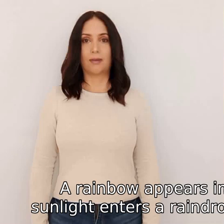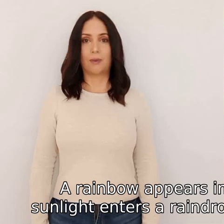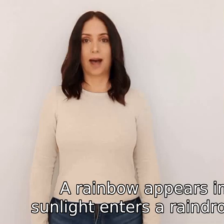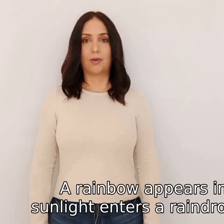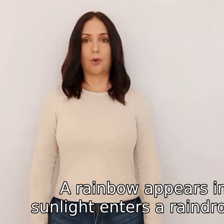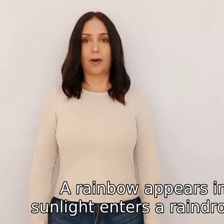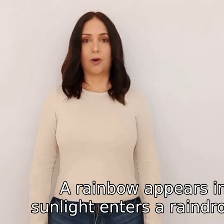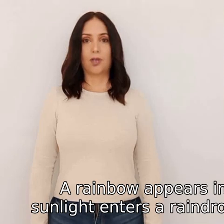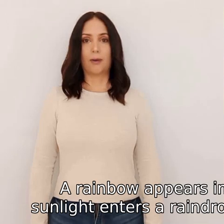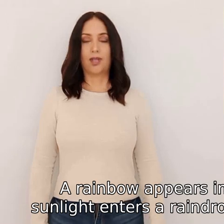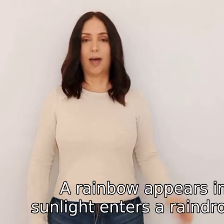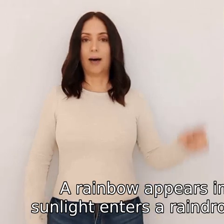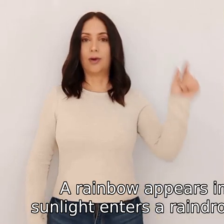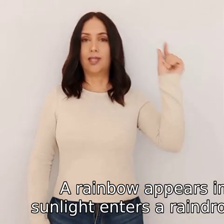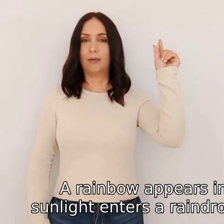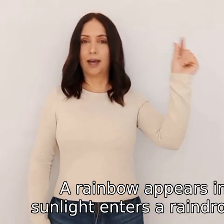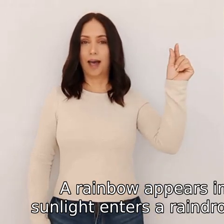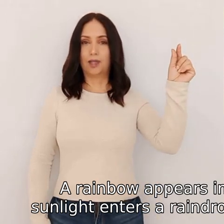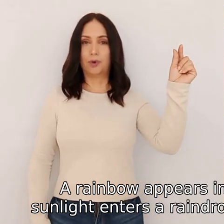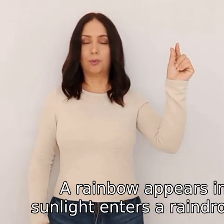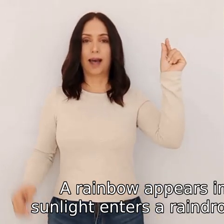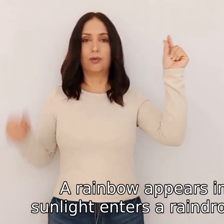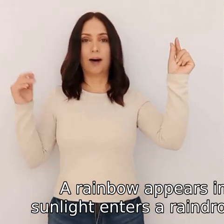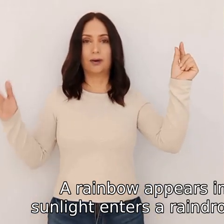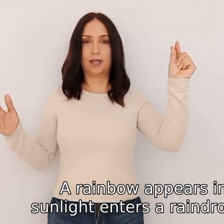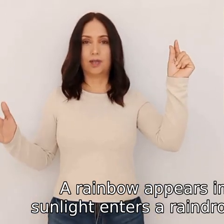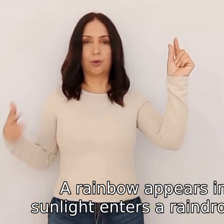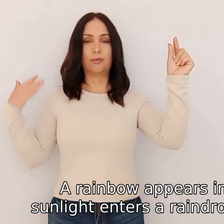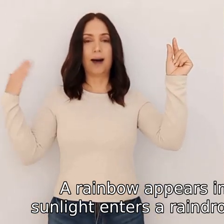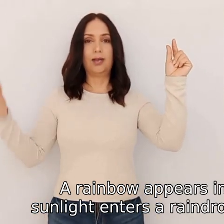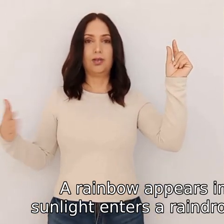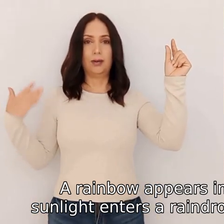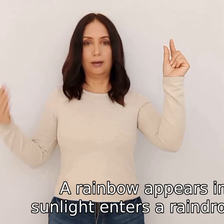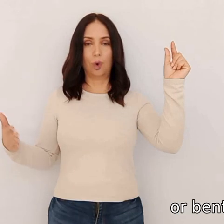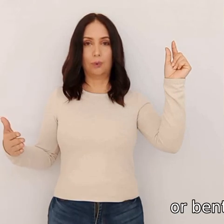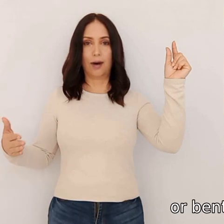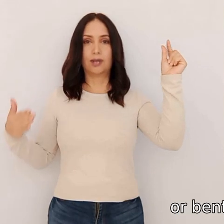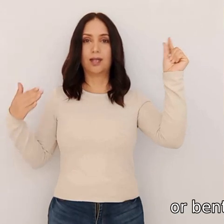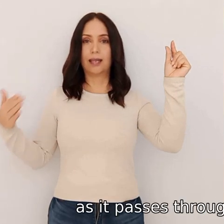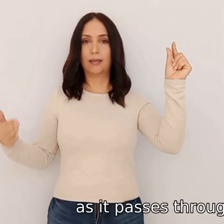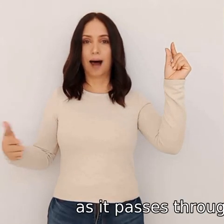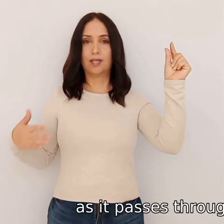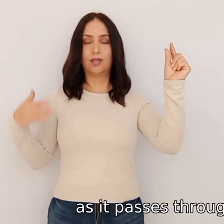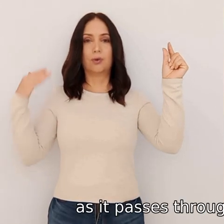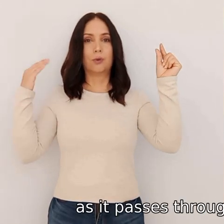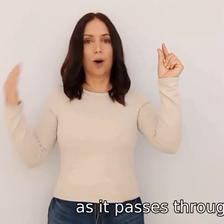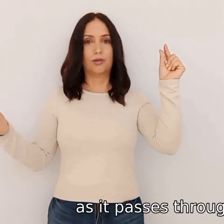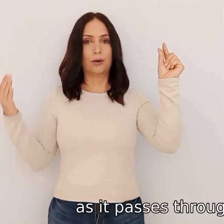a rainbow appears in the sky when sunlight enters a raindrop and is refracted or bent as it passes through the water